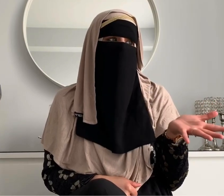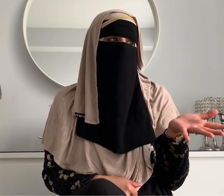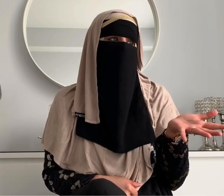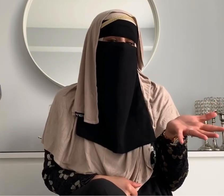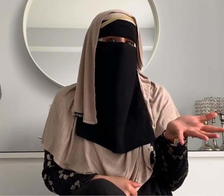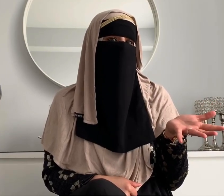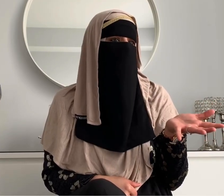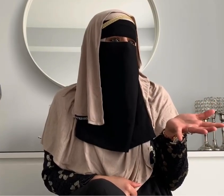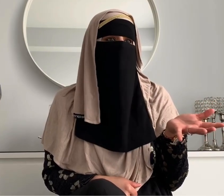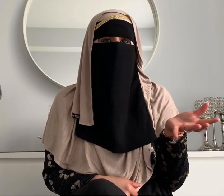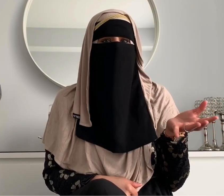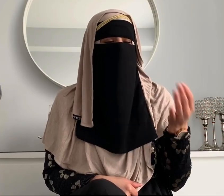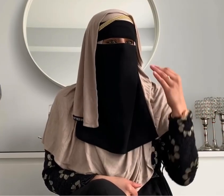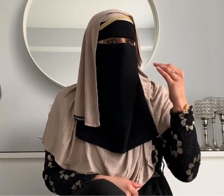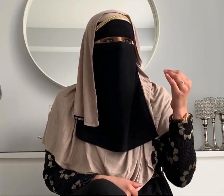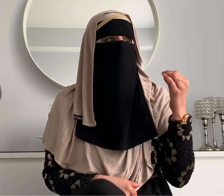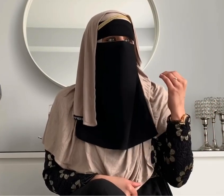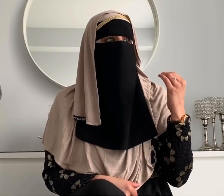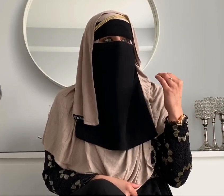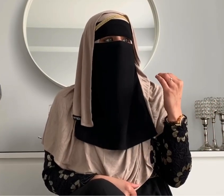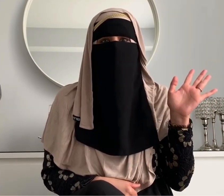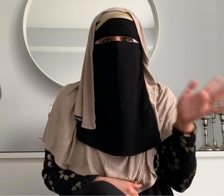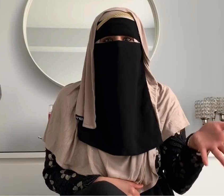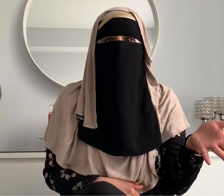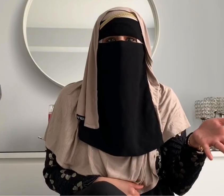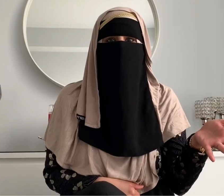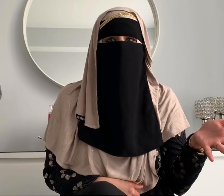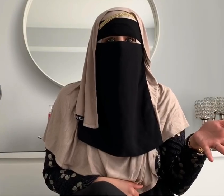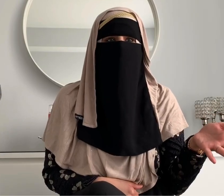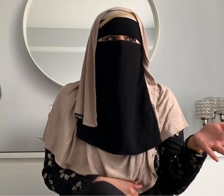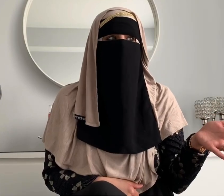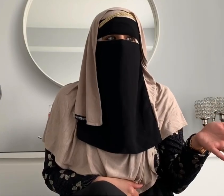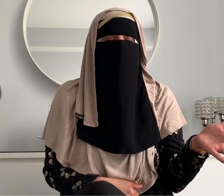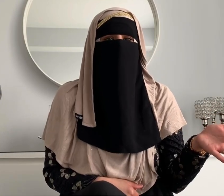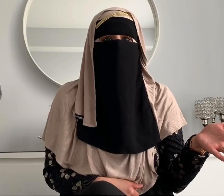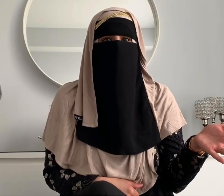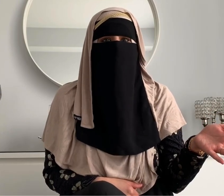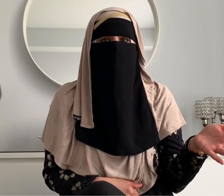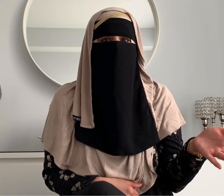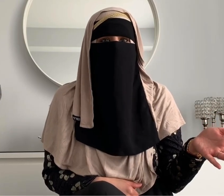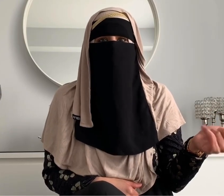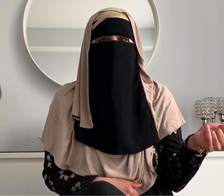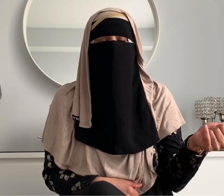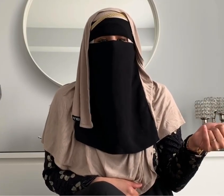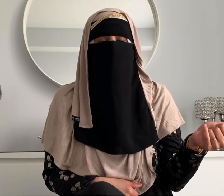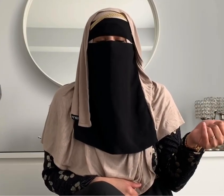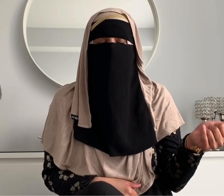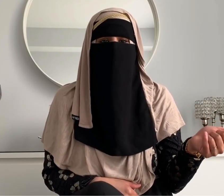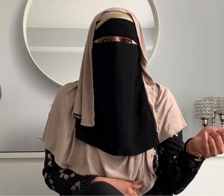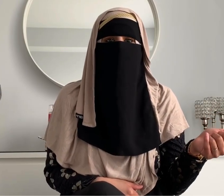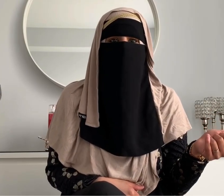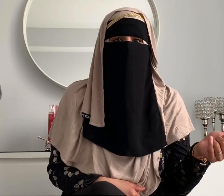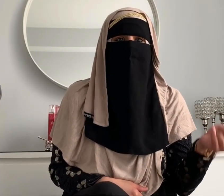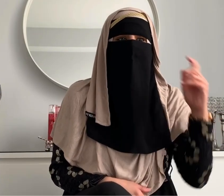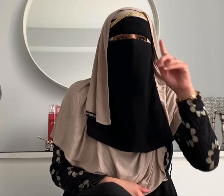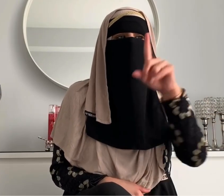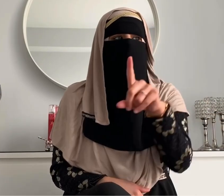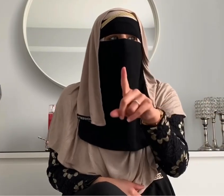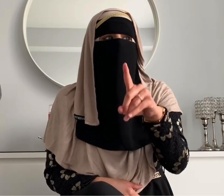language then and she picked up on it within like two weeks of knowing it but then like a few weeks of doing it she picked up on it really fast so the first sign